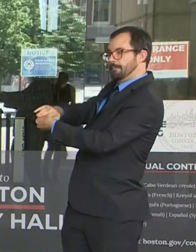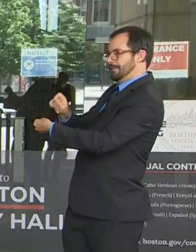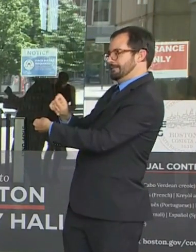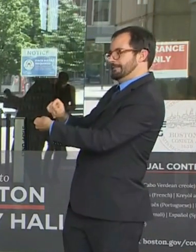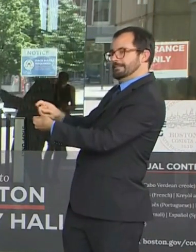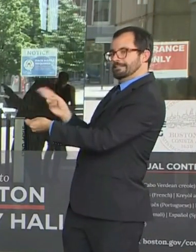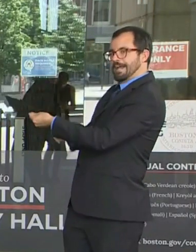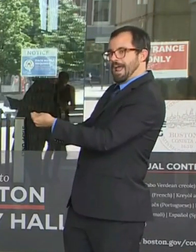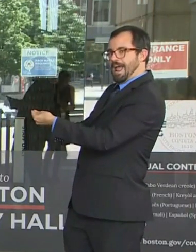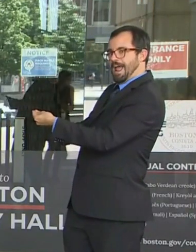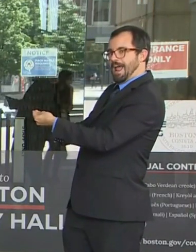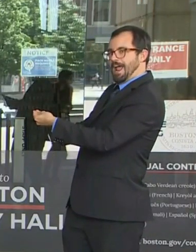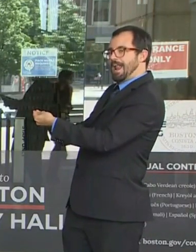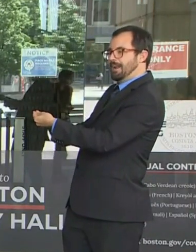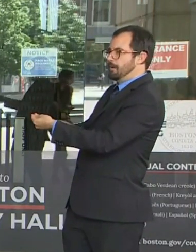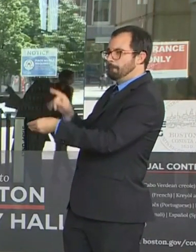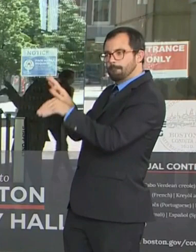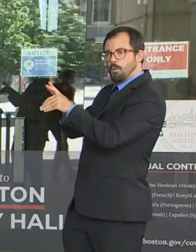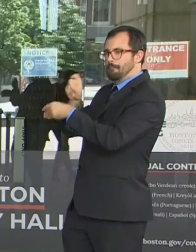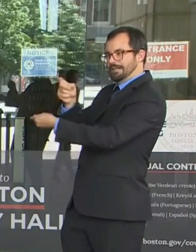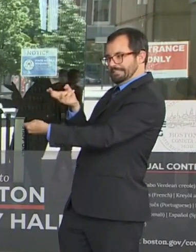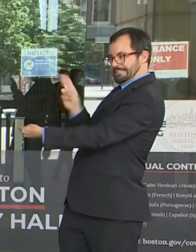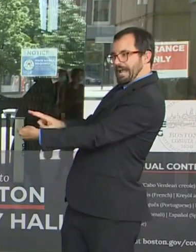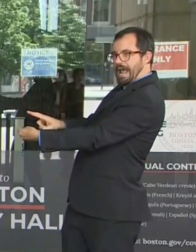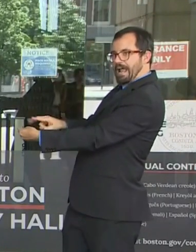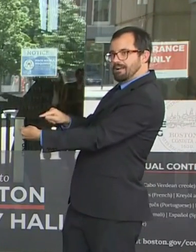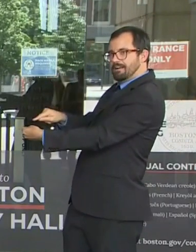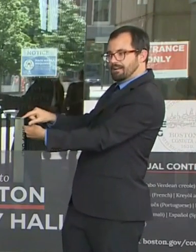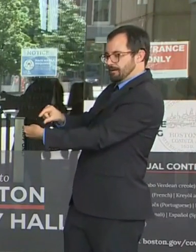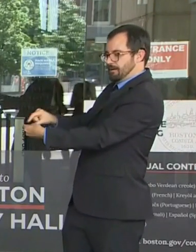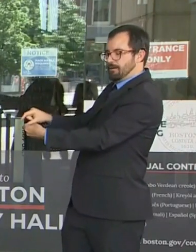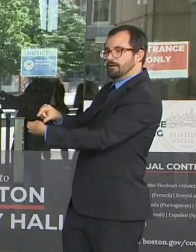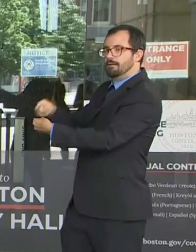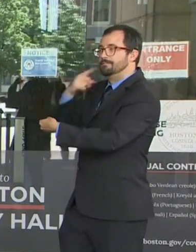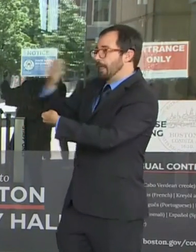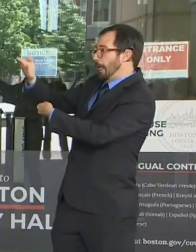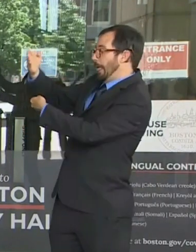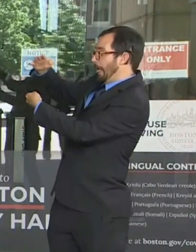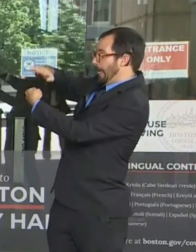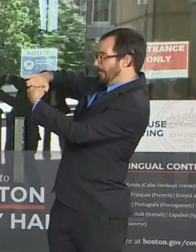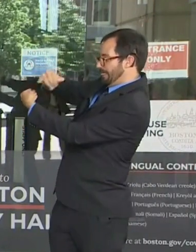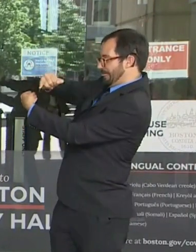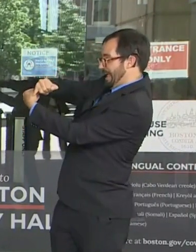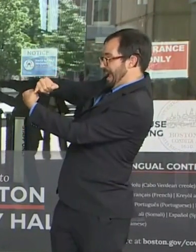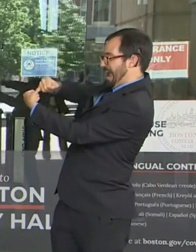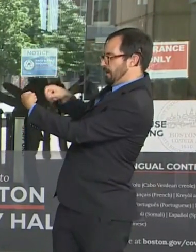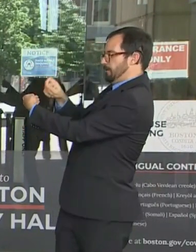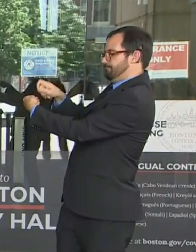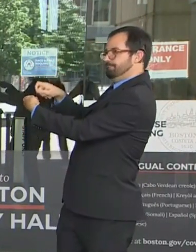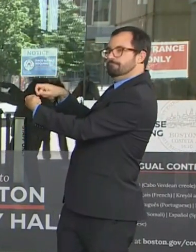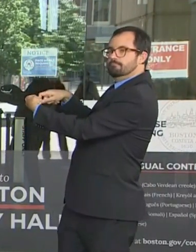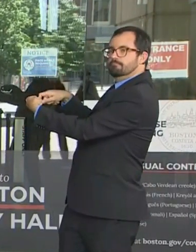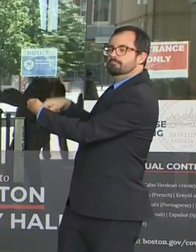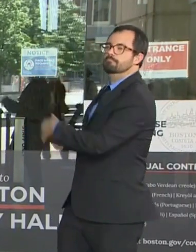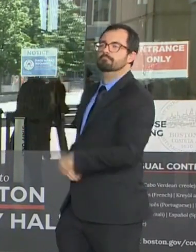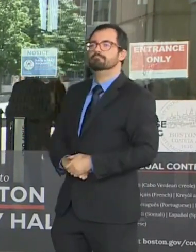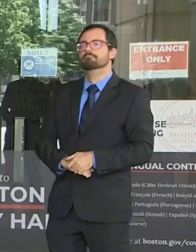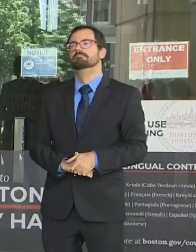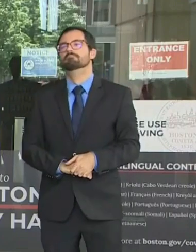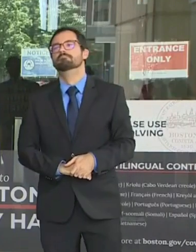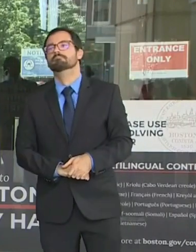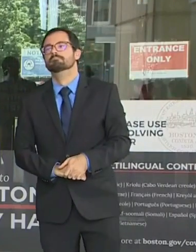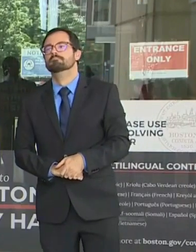We also have another concern that we're dealing with this election season. The president has threatened to undermine the operations of the U.S. Postal Service